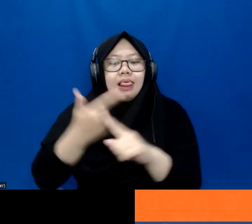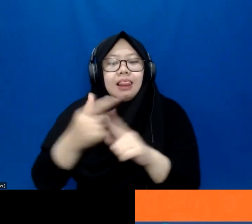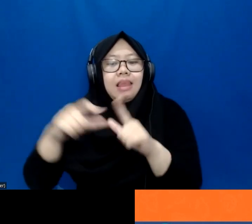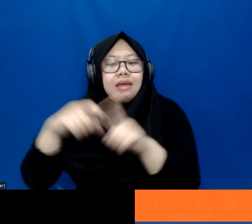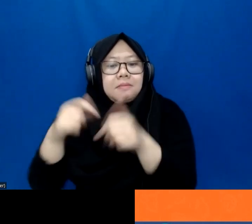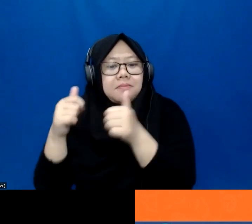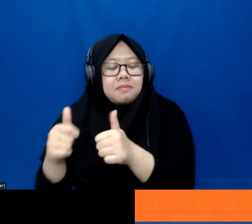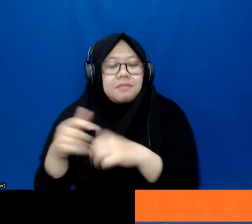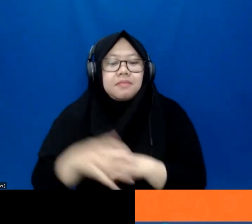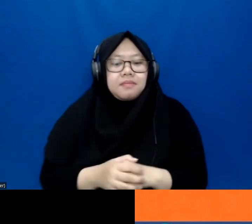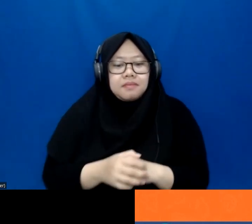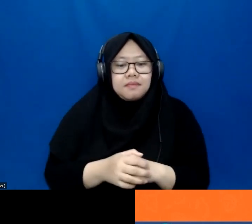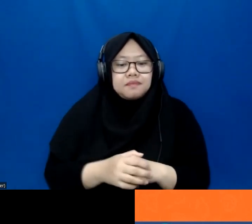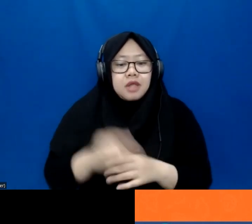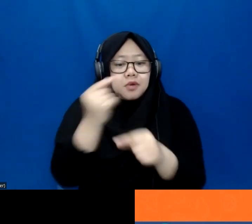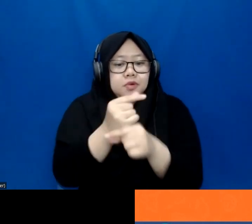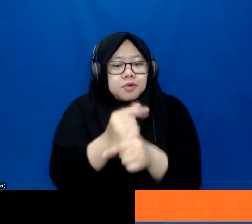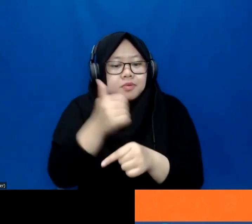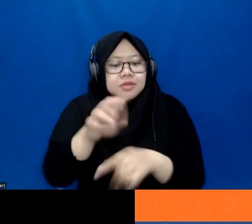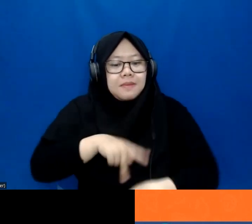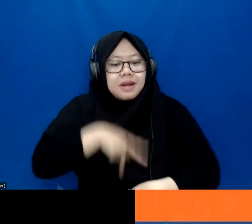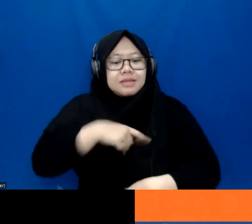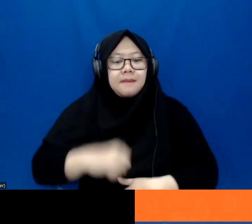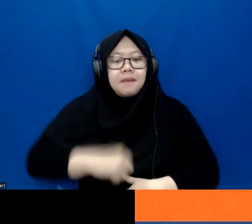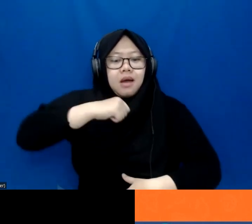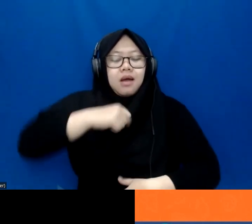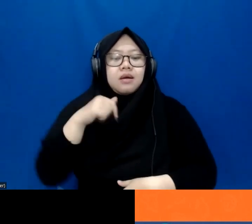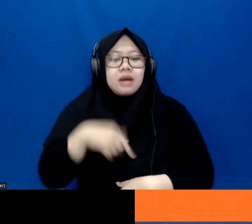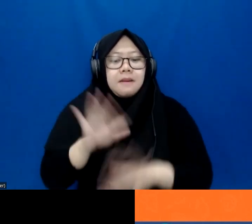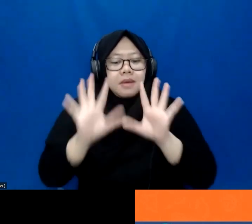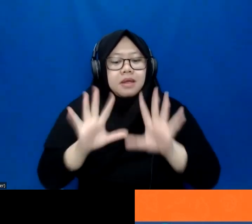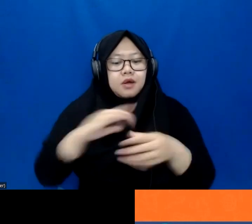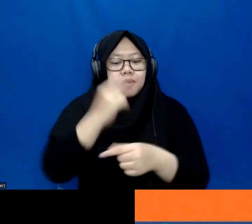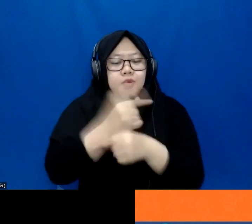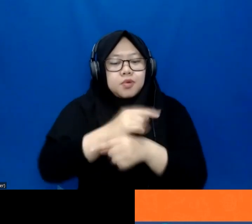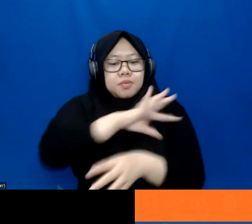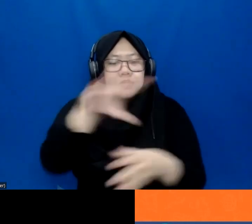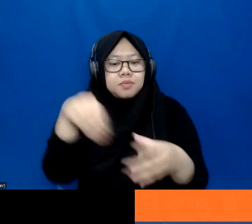teachers can be proud of. I mean, I think a lot of teachers join the